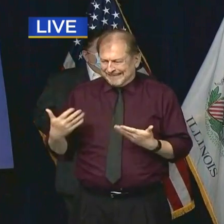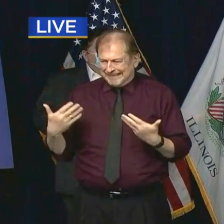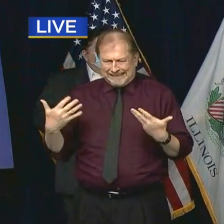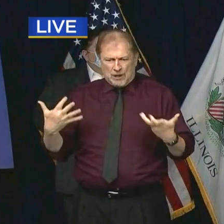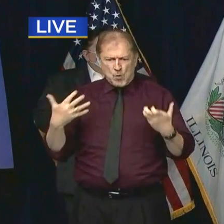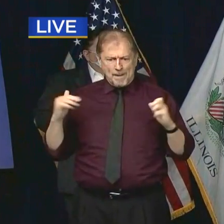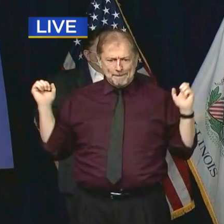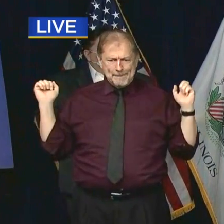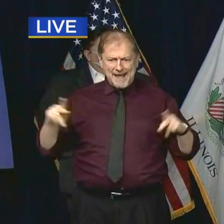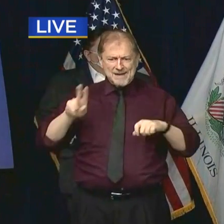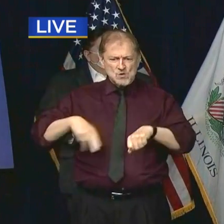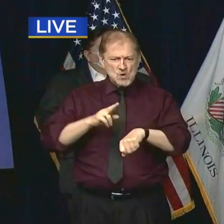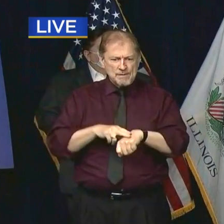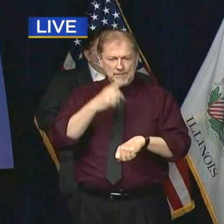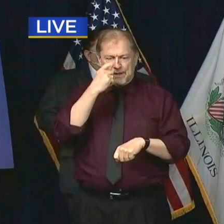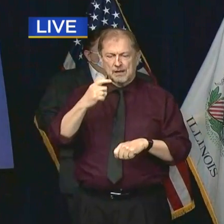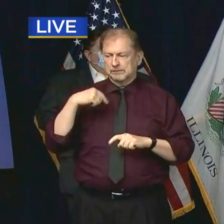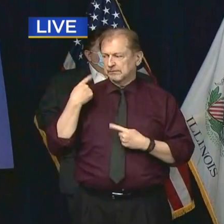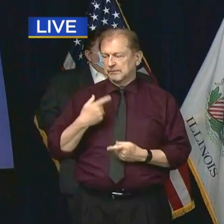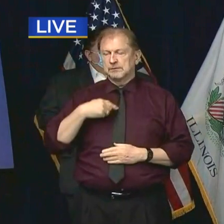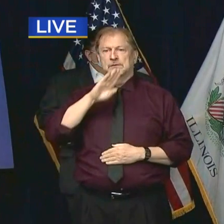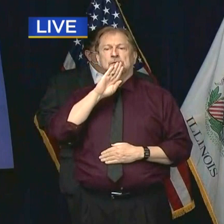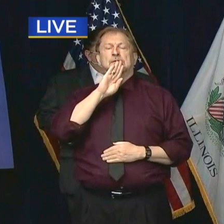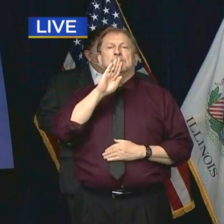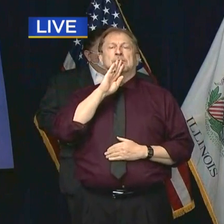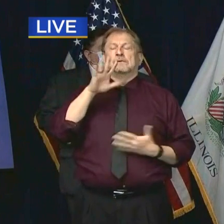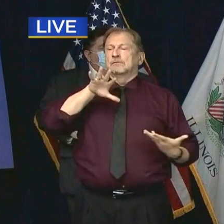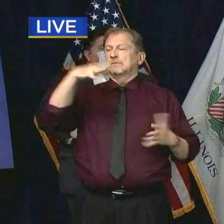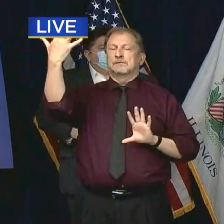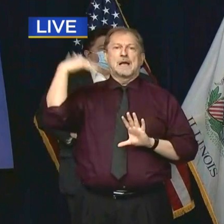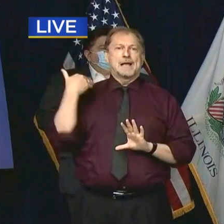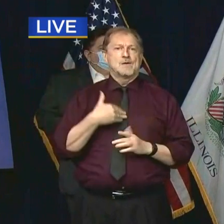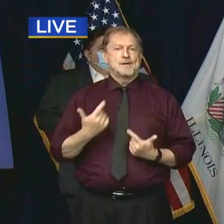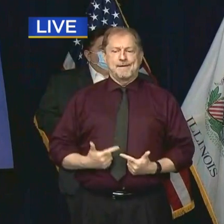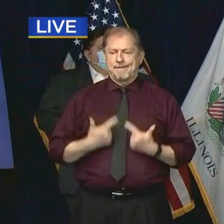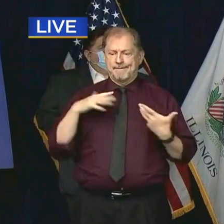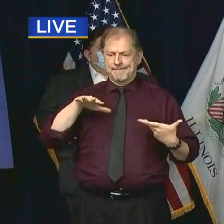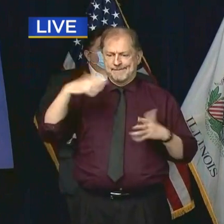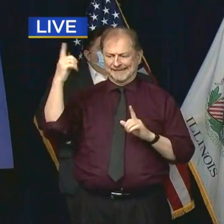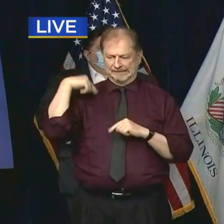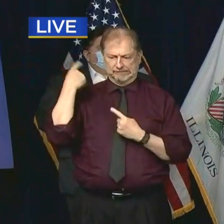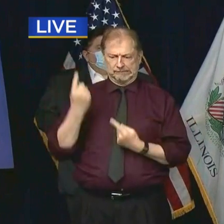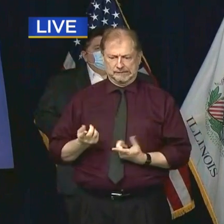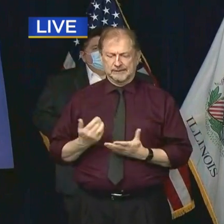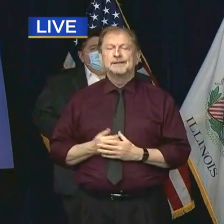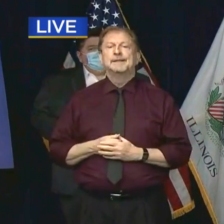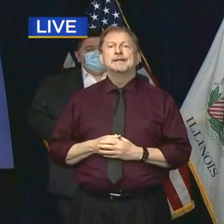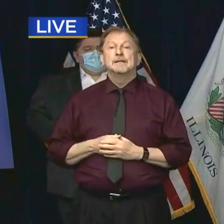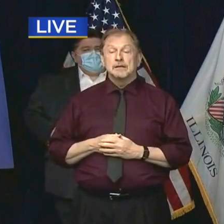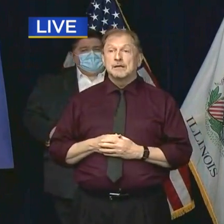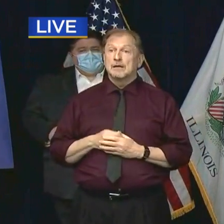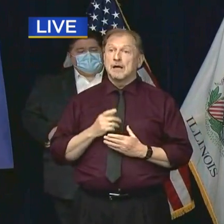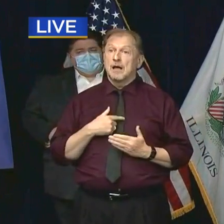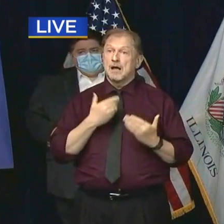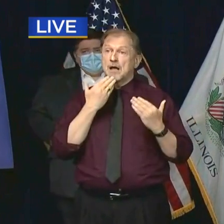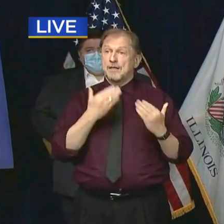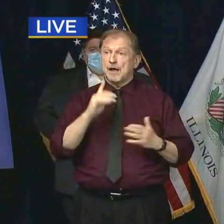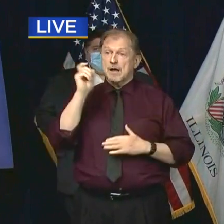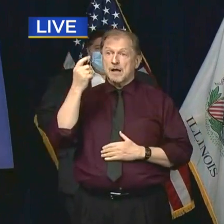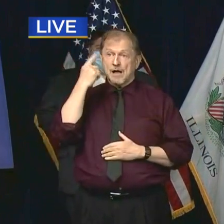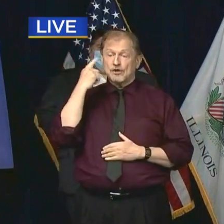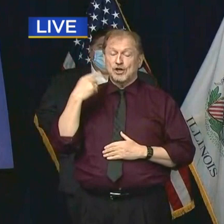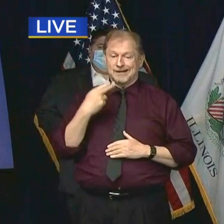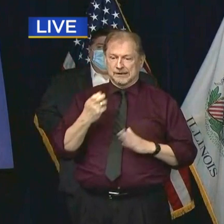we have all faced this unprecedented disruption to our lives. I commend Governor Pritzker for getting ahead